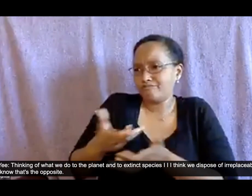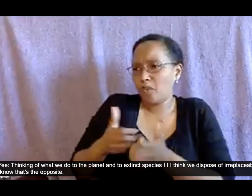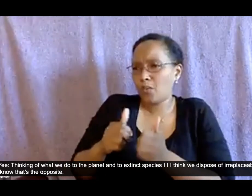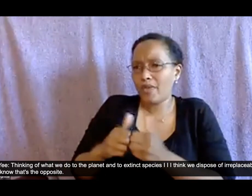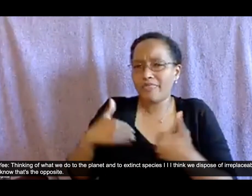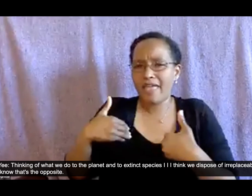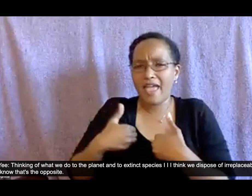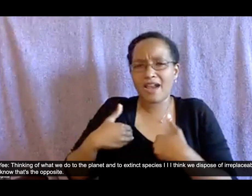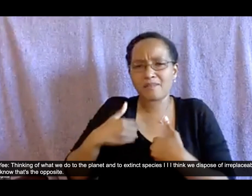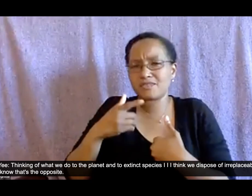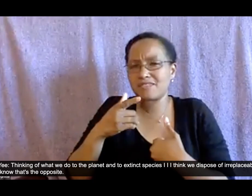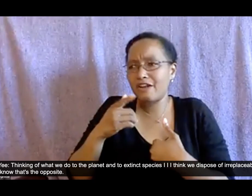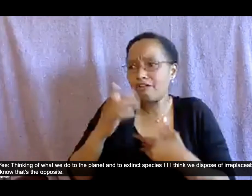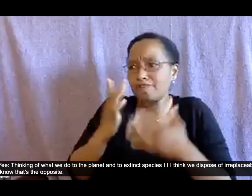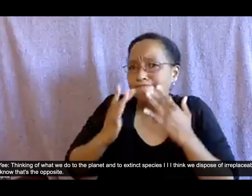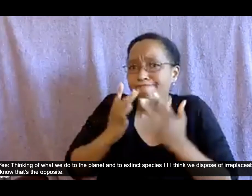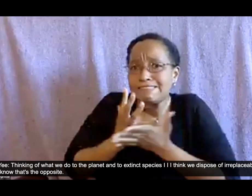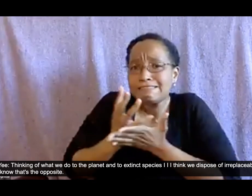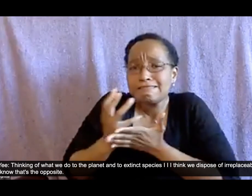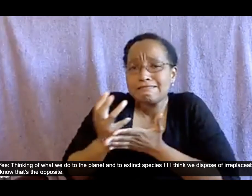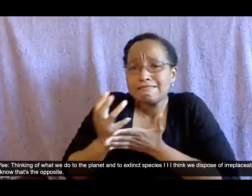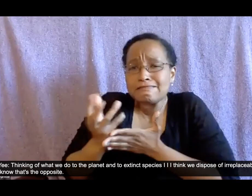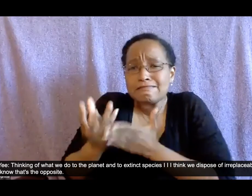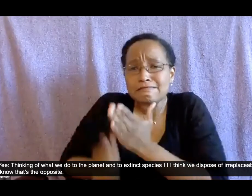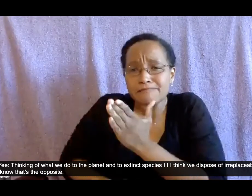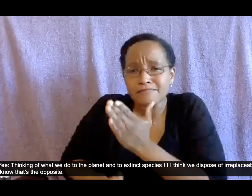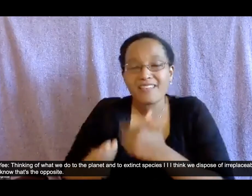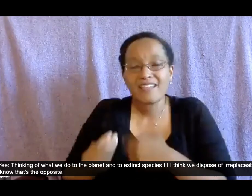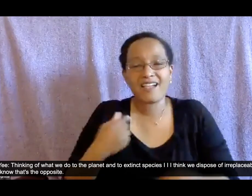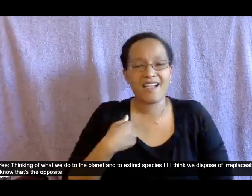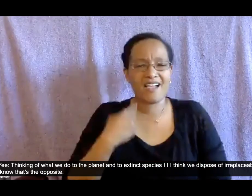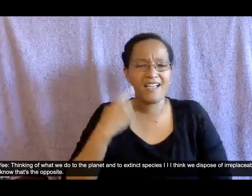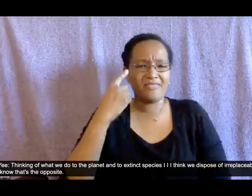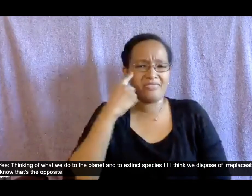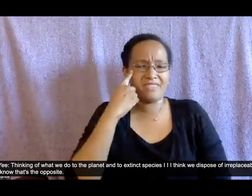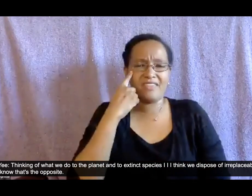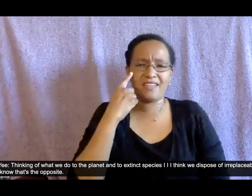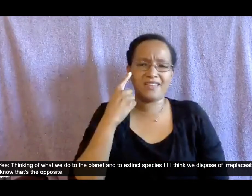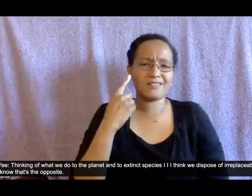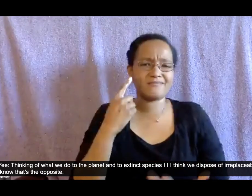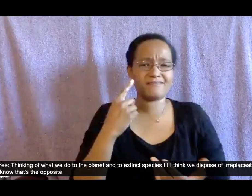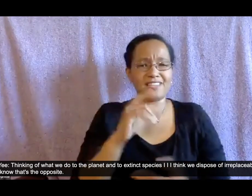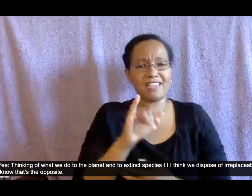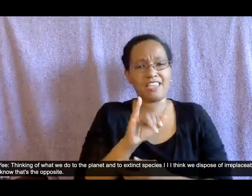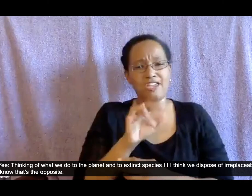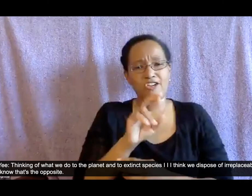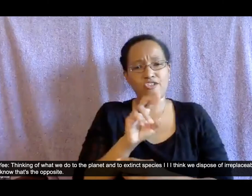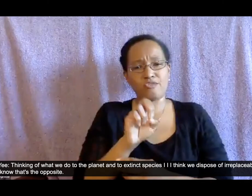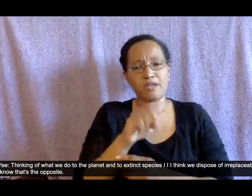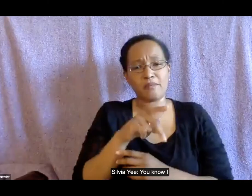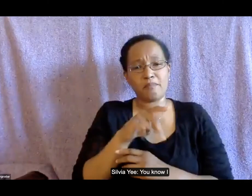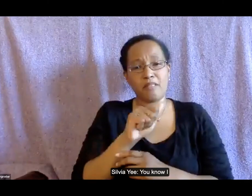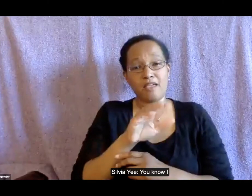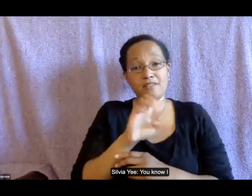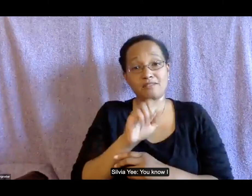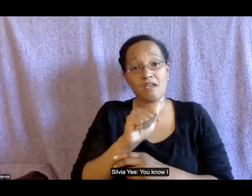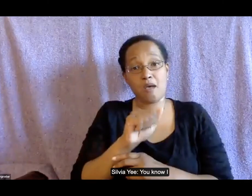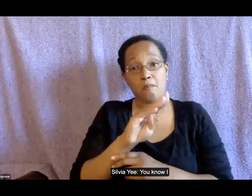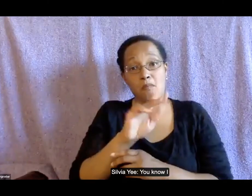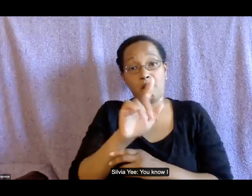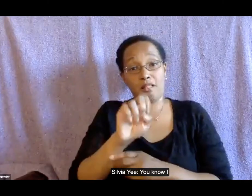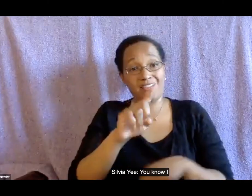um so i don't know that's the opposite uh you know i